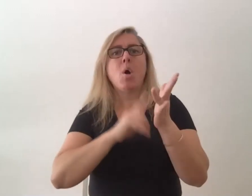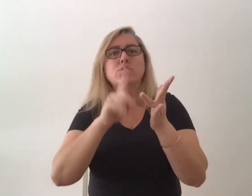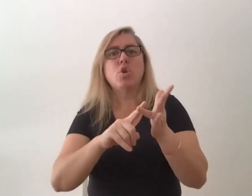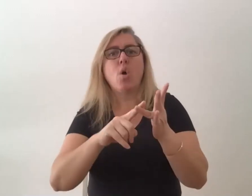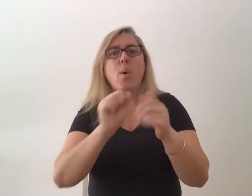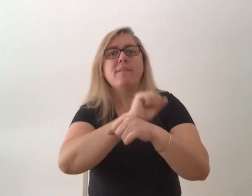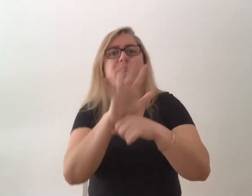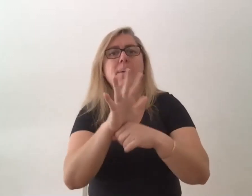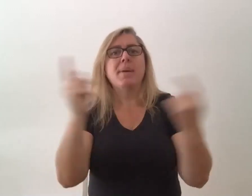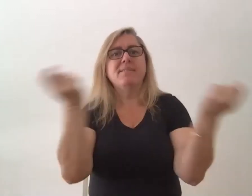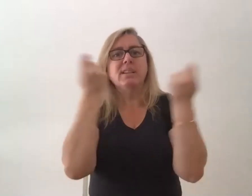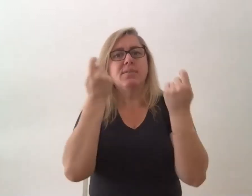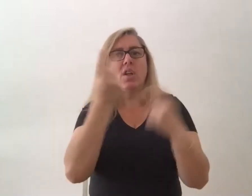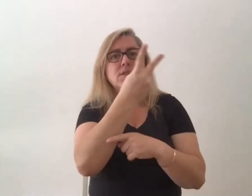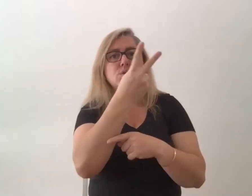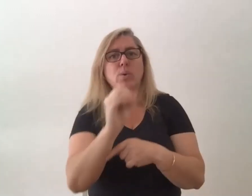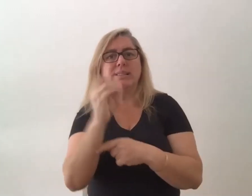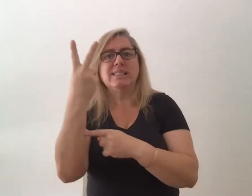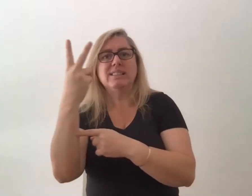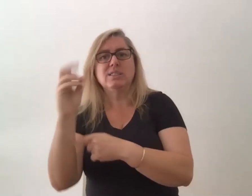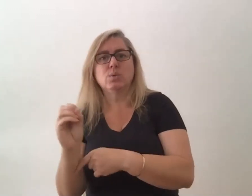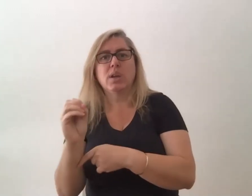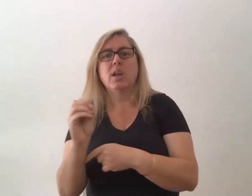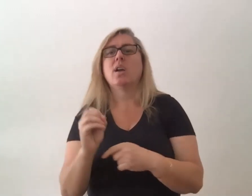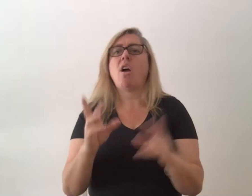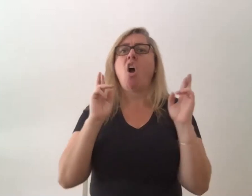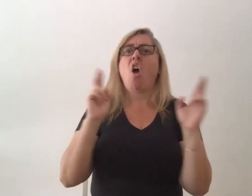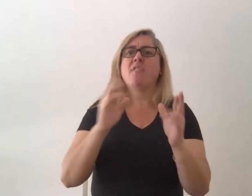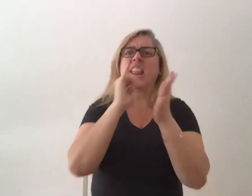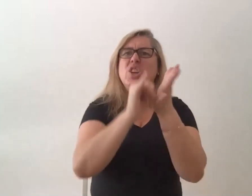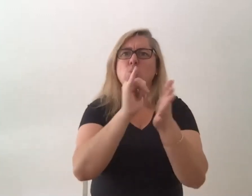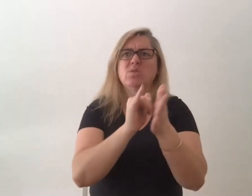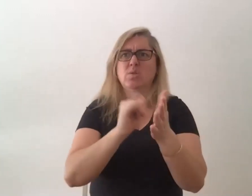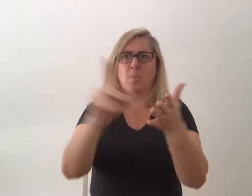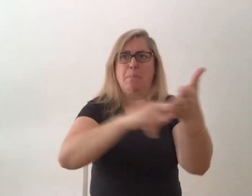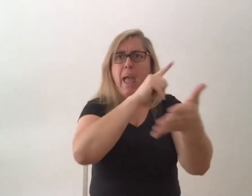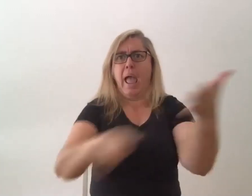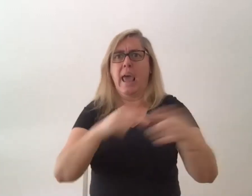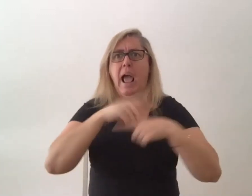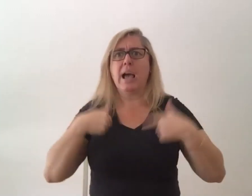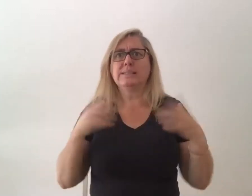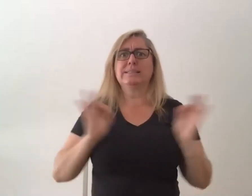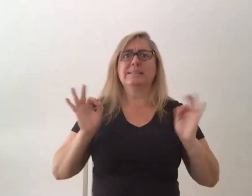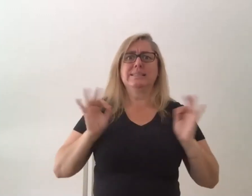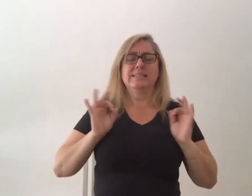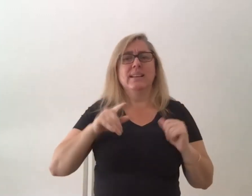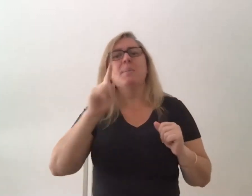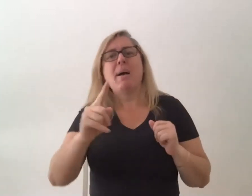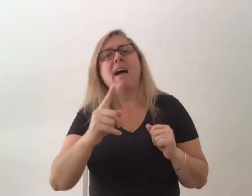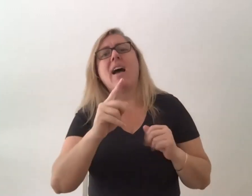there hopefully youtube hasn't banned us but um just keep looking around and you'll come up with the actual event itself the whole